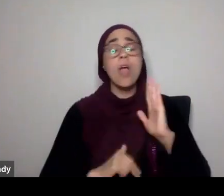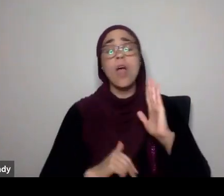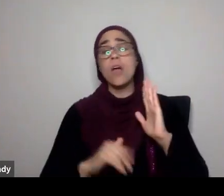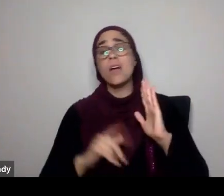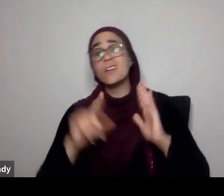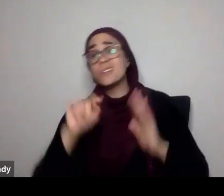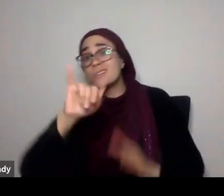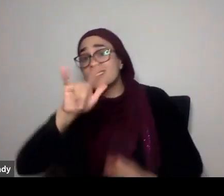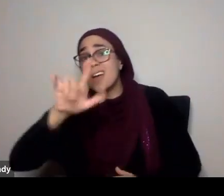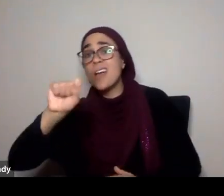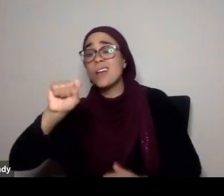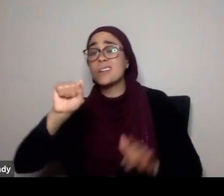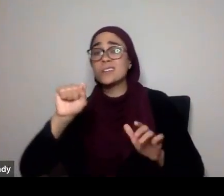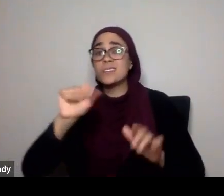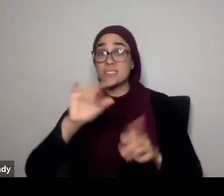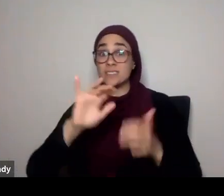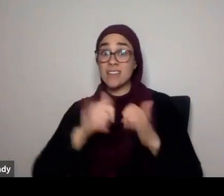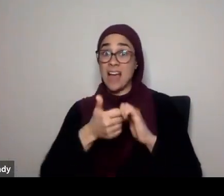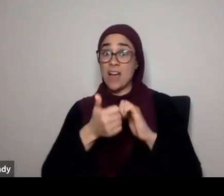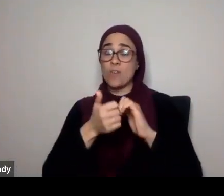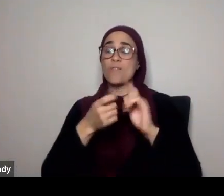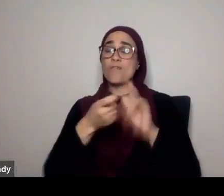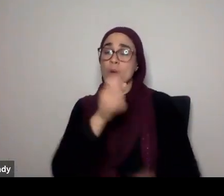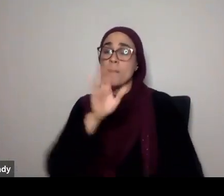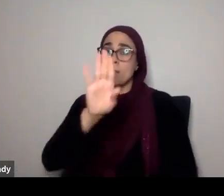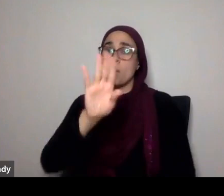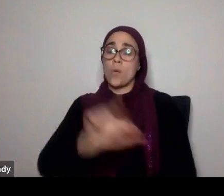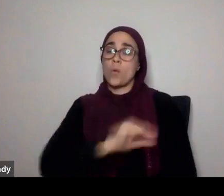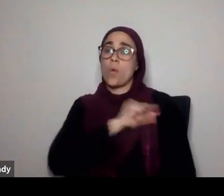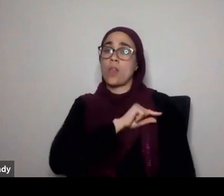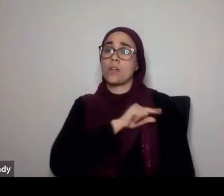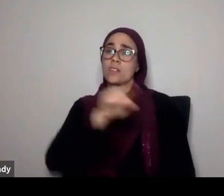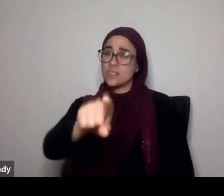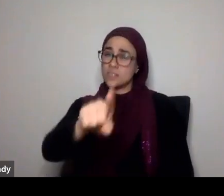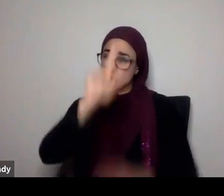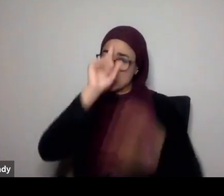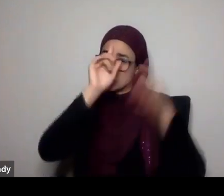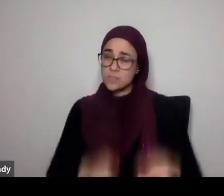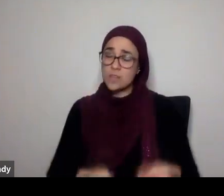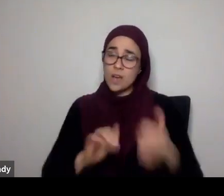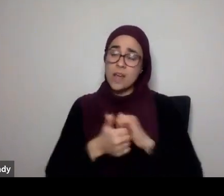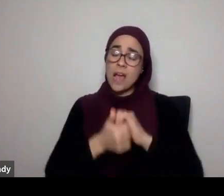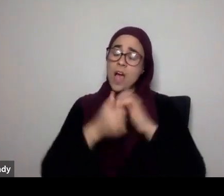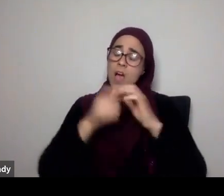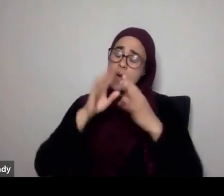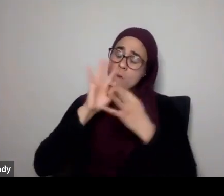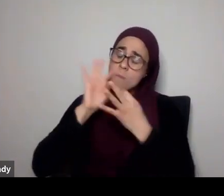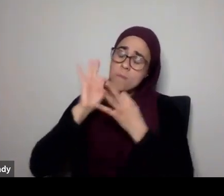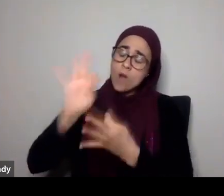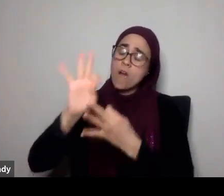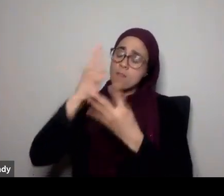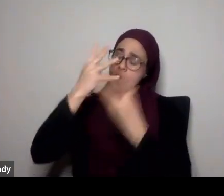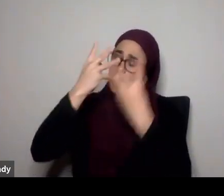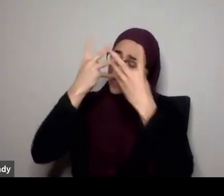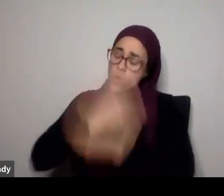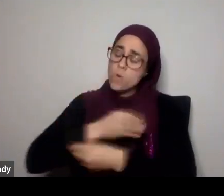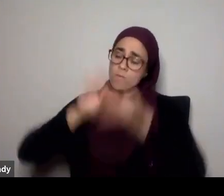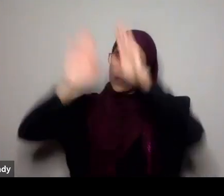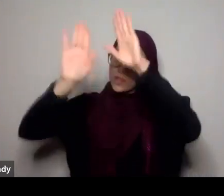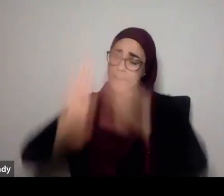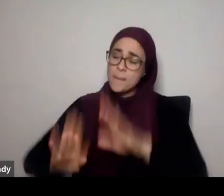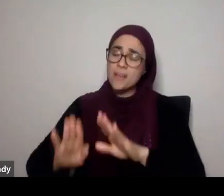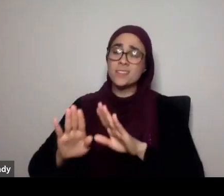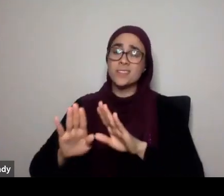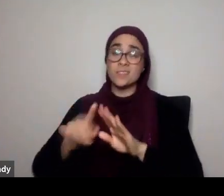through the quality. And you decide how amazing beyond imagination it can be, or how basic it can be. You decide through the